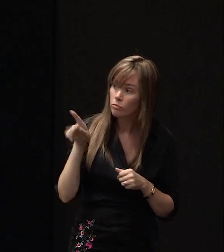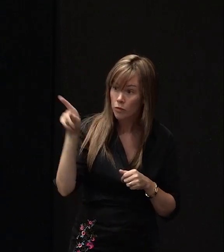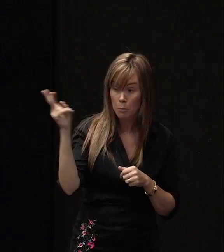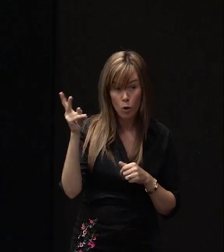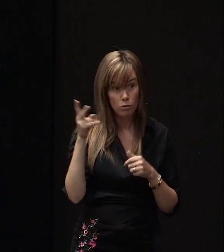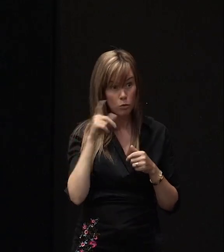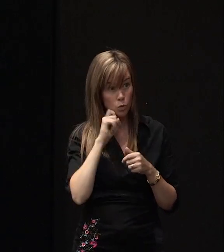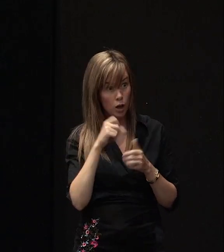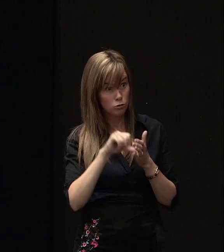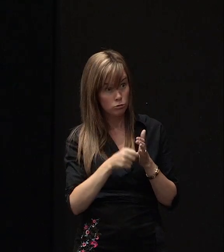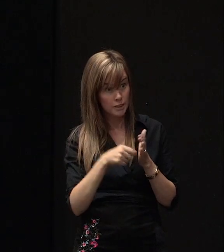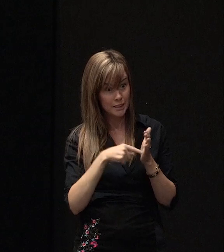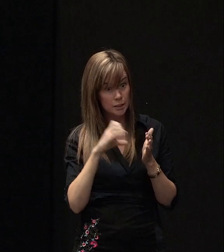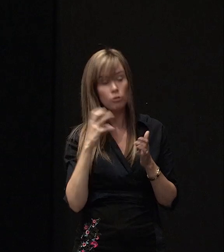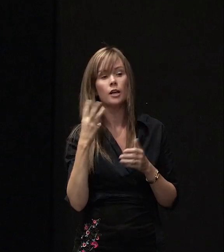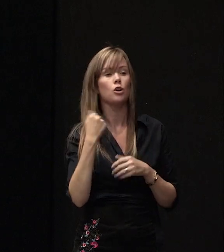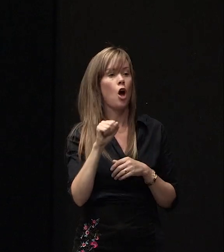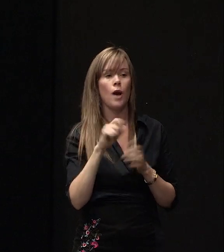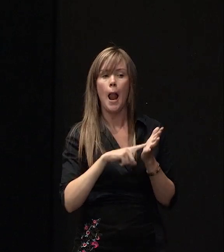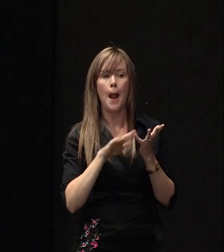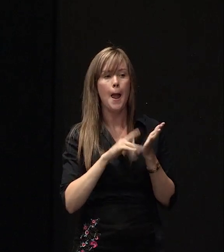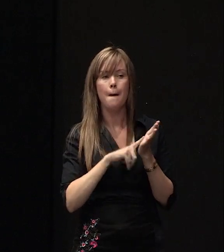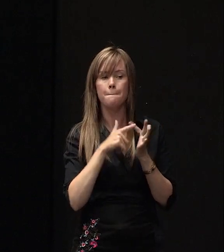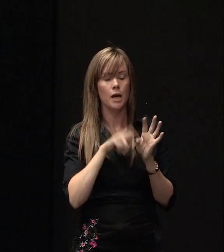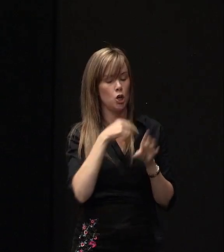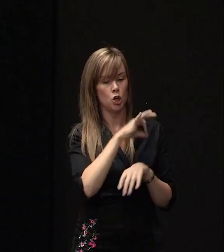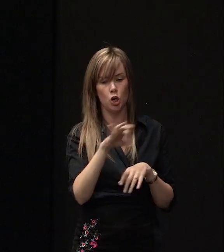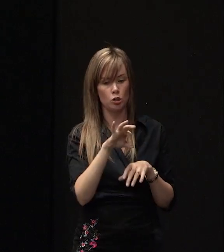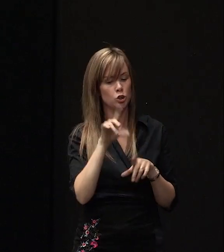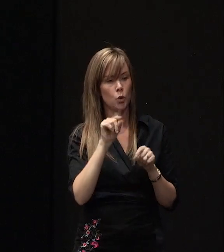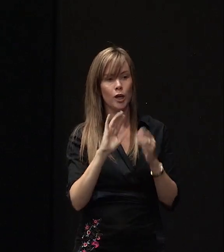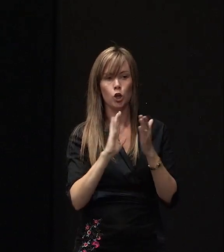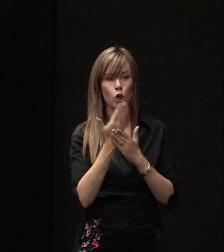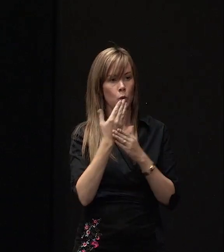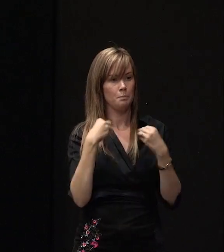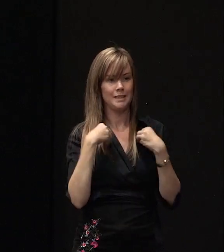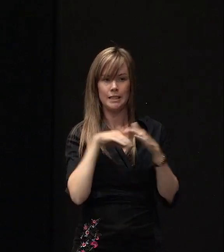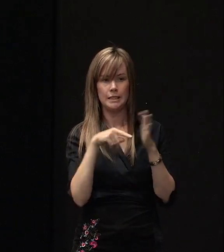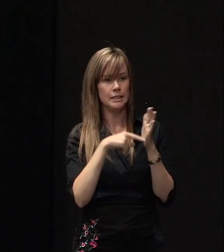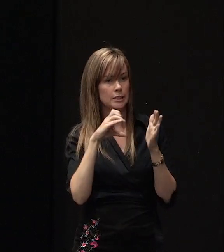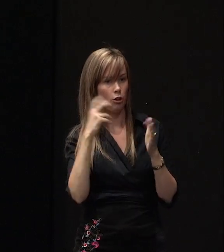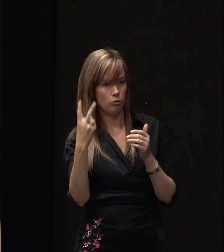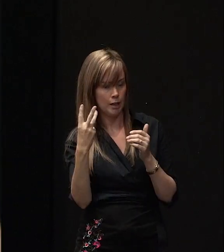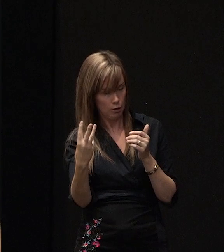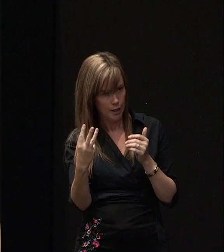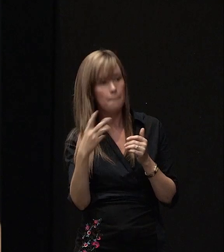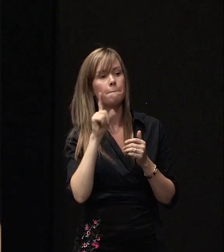TC3? No, Lumley at this stage is not writing new business in TC3, but that's under review, and it will be very similar to what